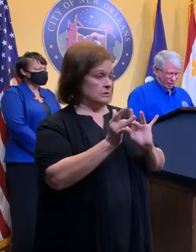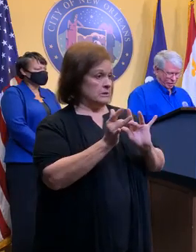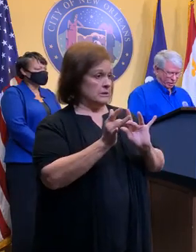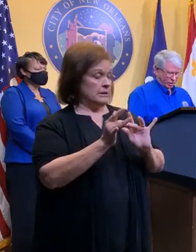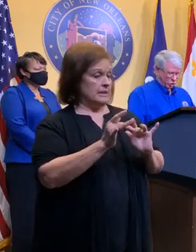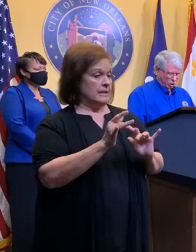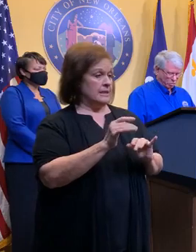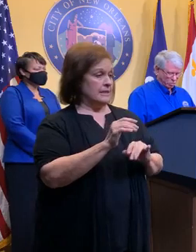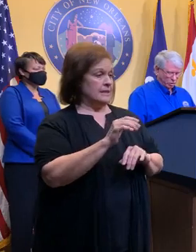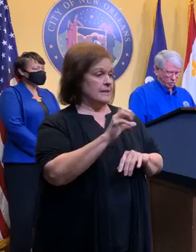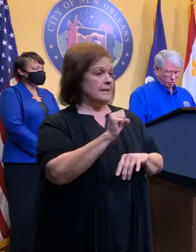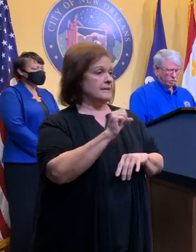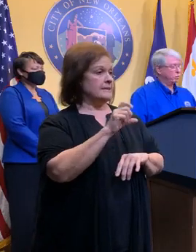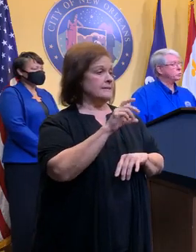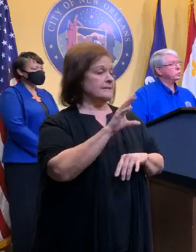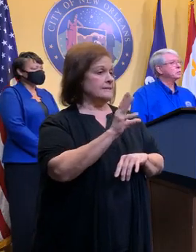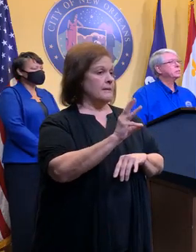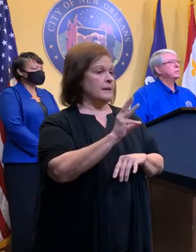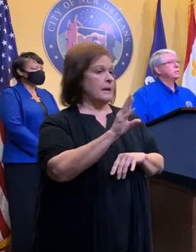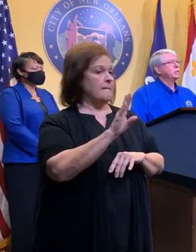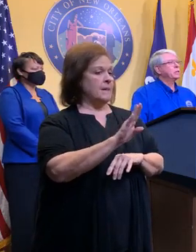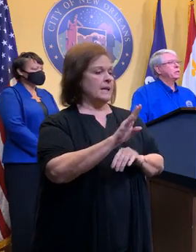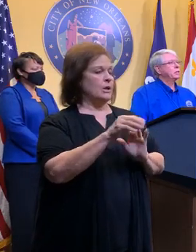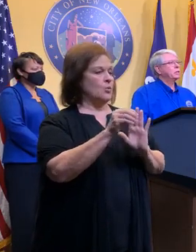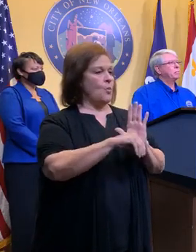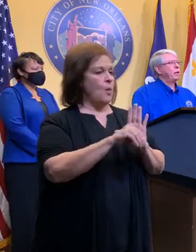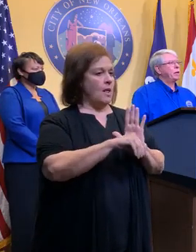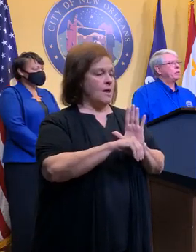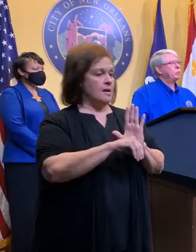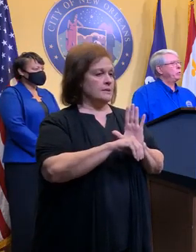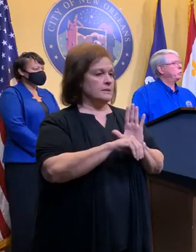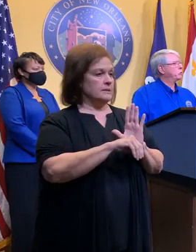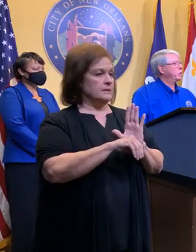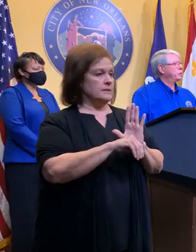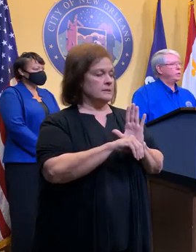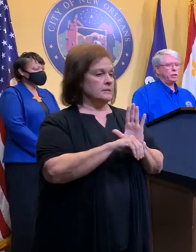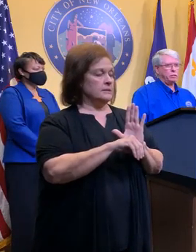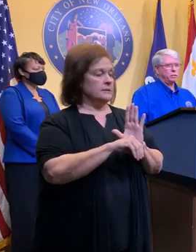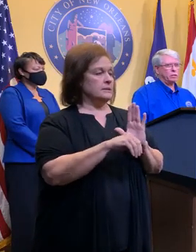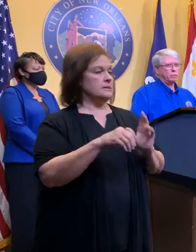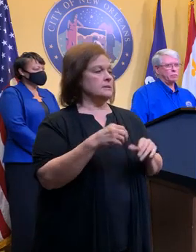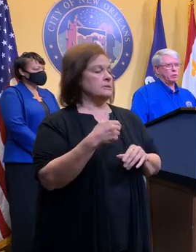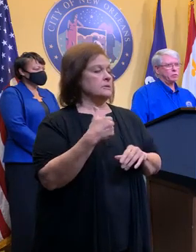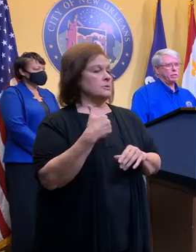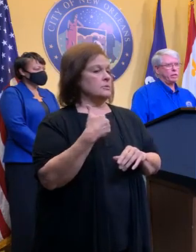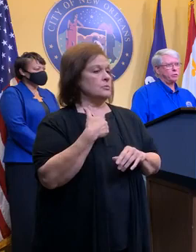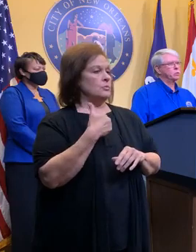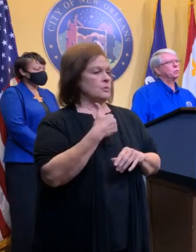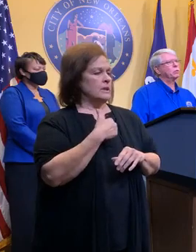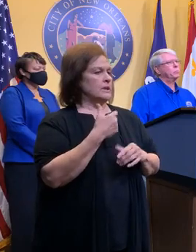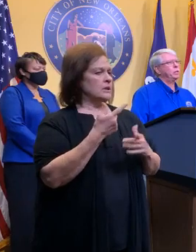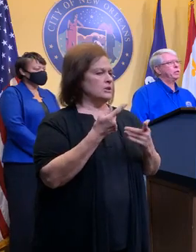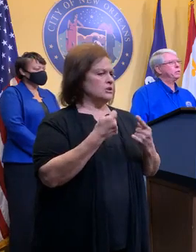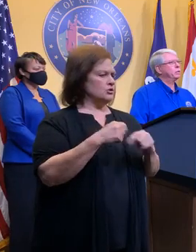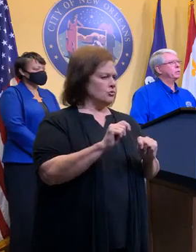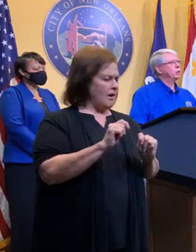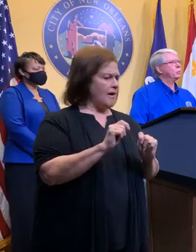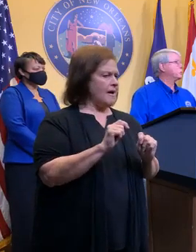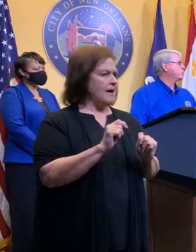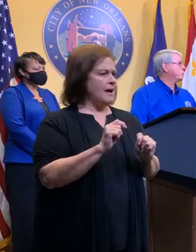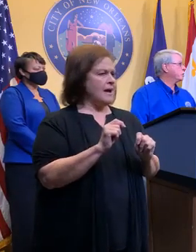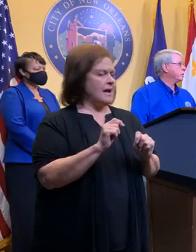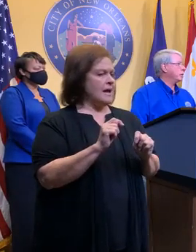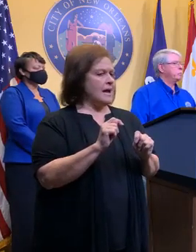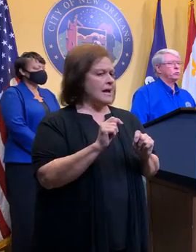It's at SWB New Orleans. And we were trying to get the status updated